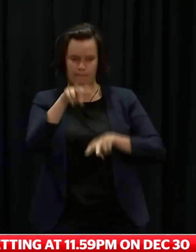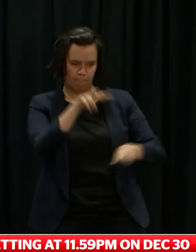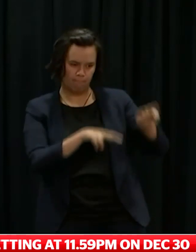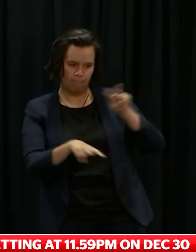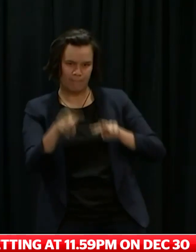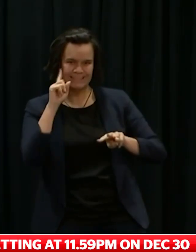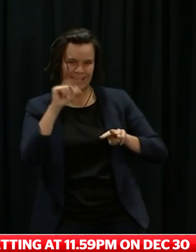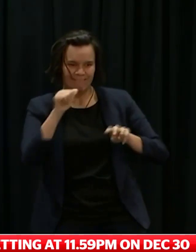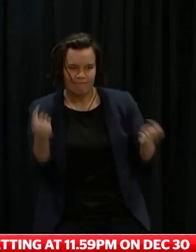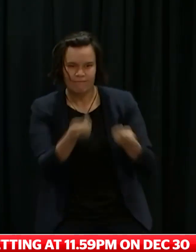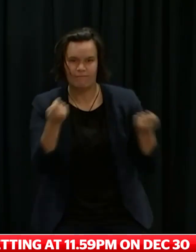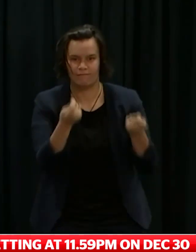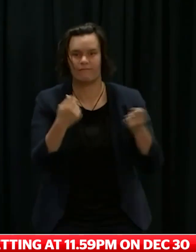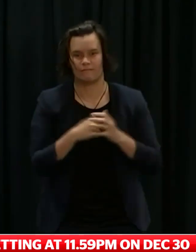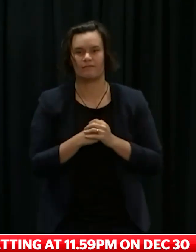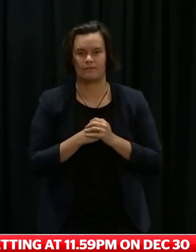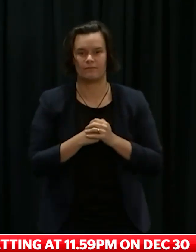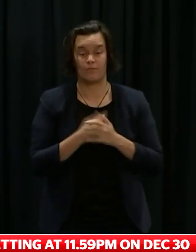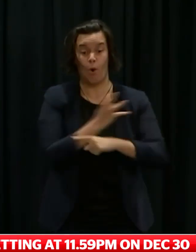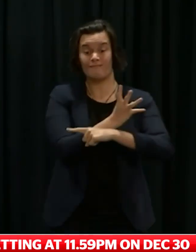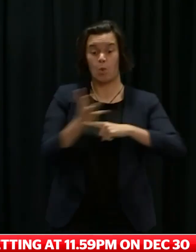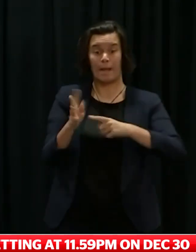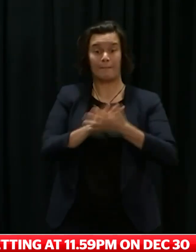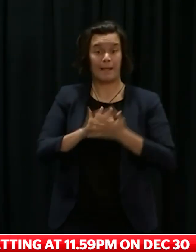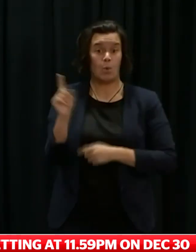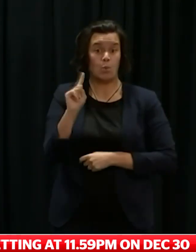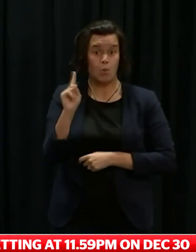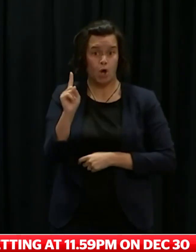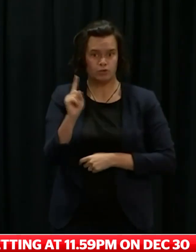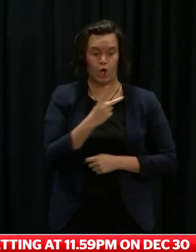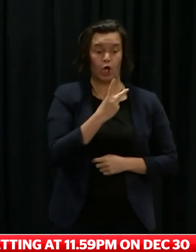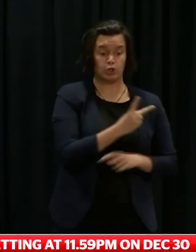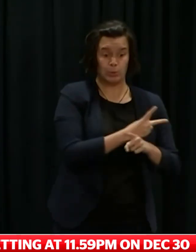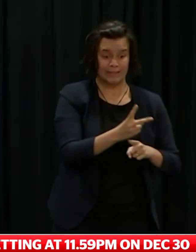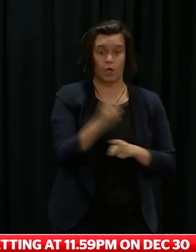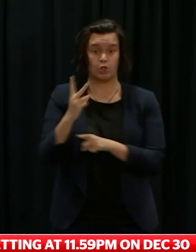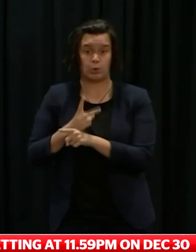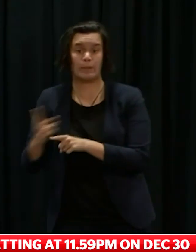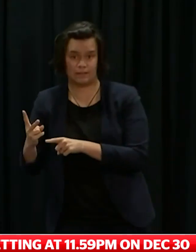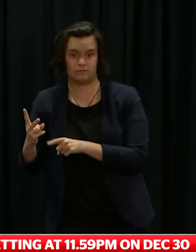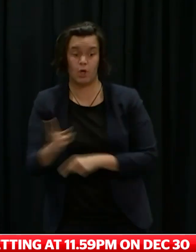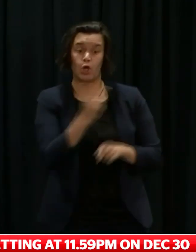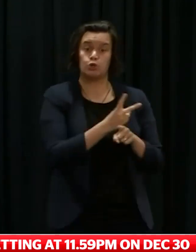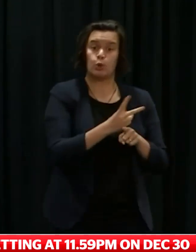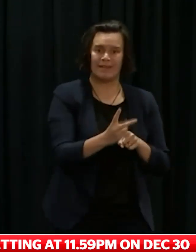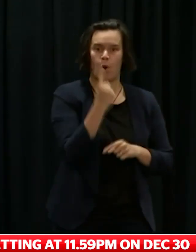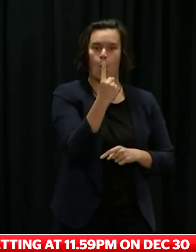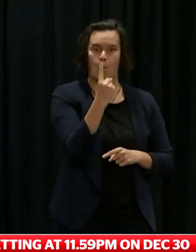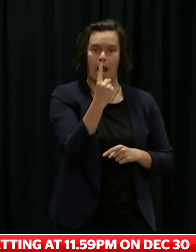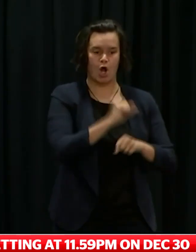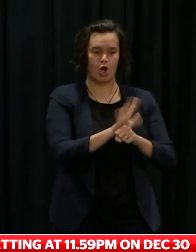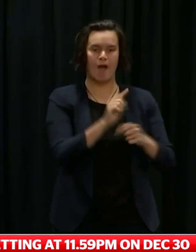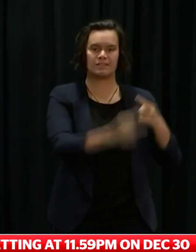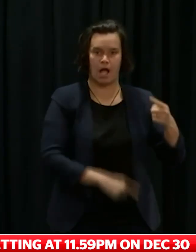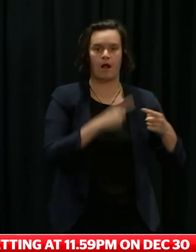be seen. This represents two incubation periods of the virus, which we have consistently used to provide confidence around